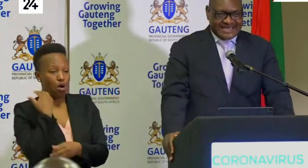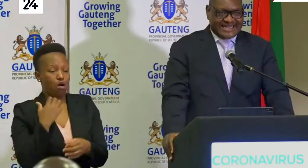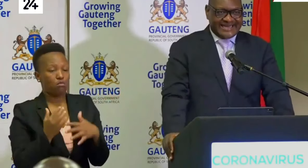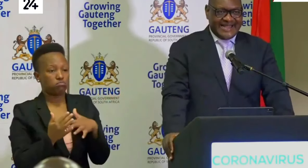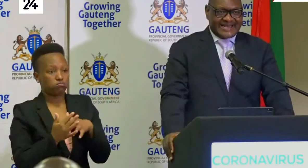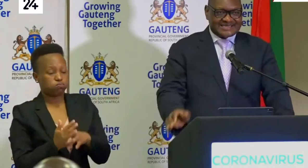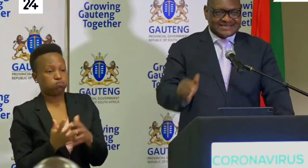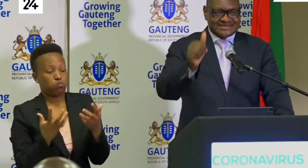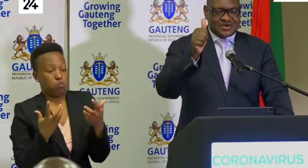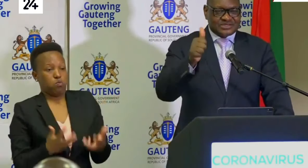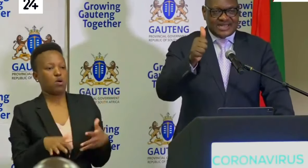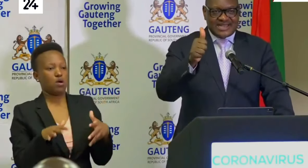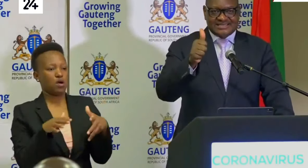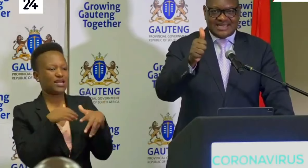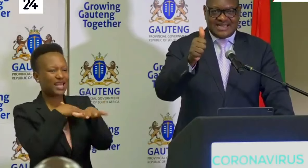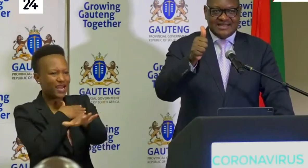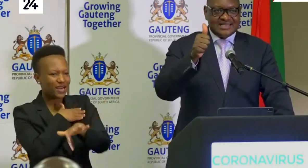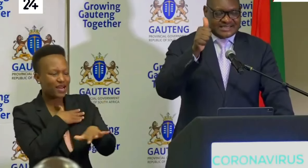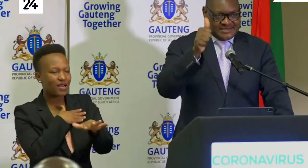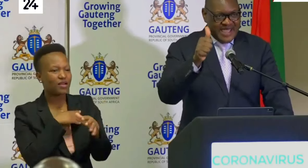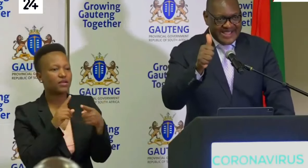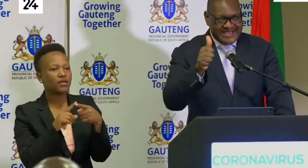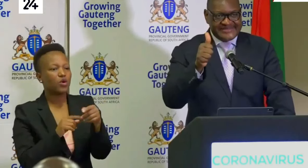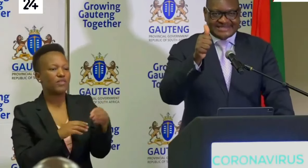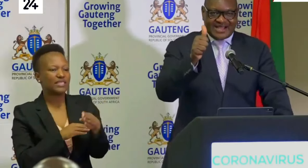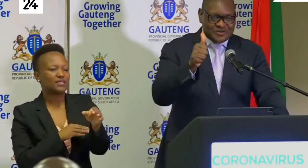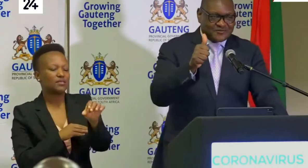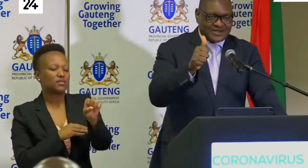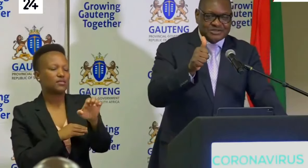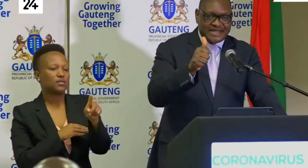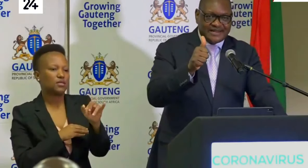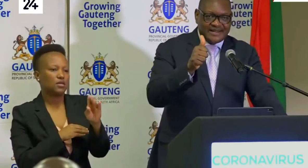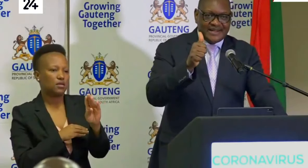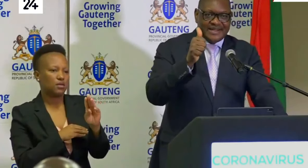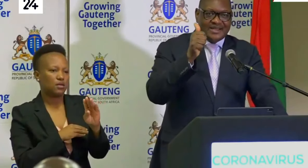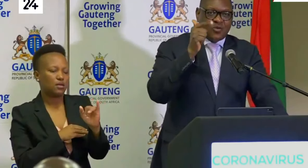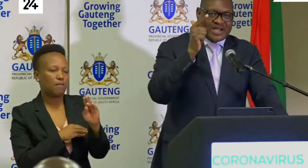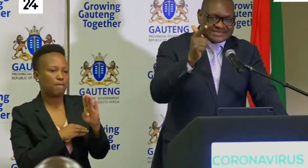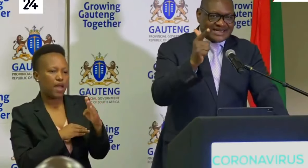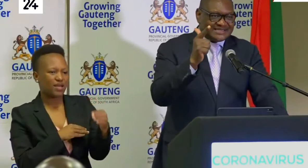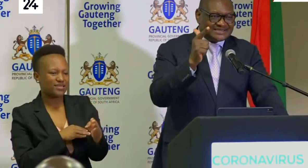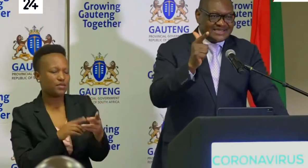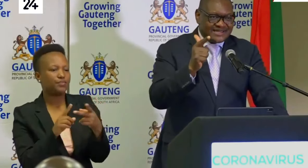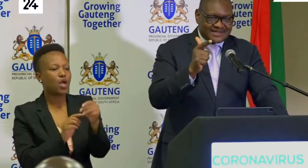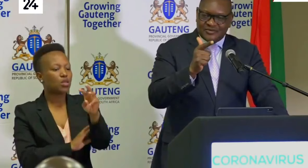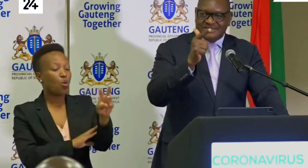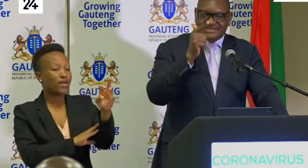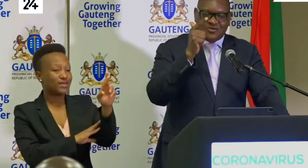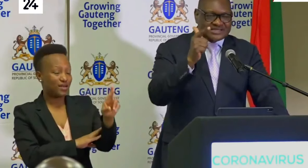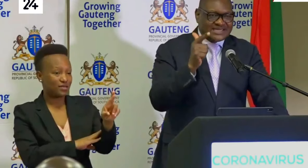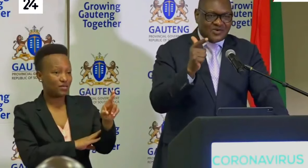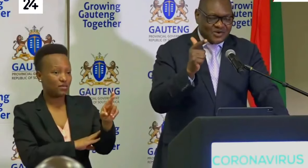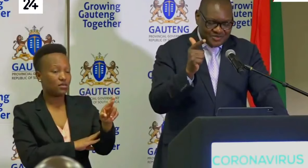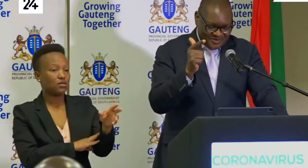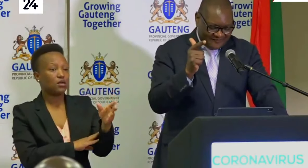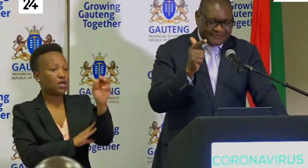stricken areas. Those areas are Sidibeg in the south of Houteng, Westrend, which is